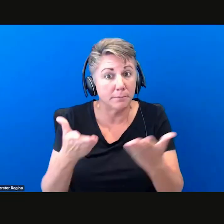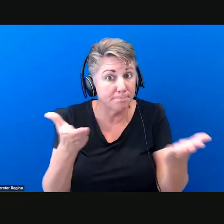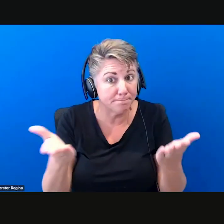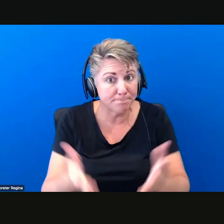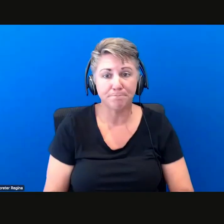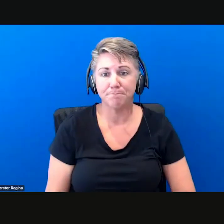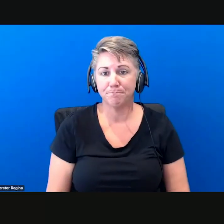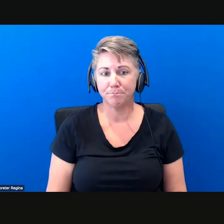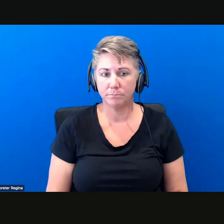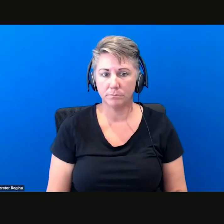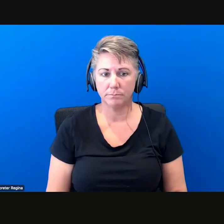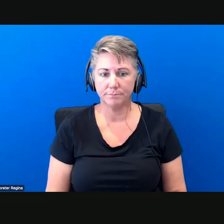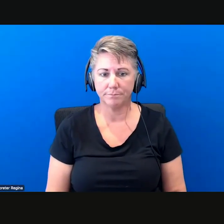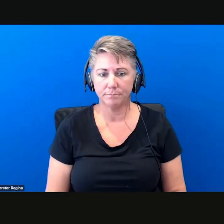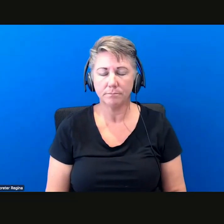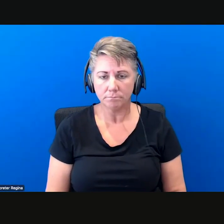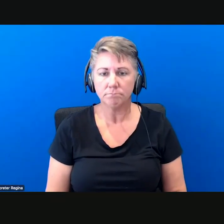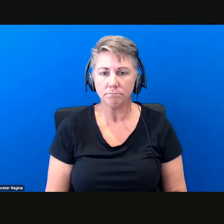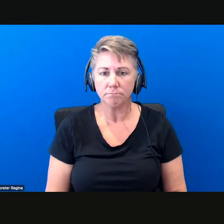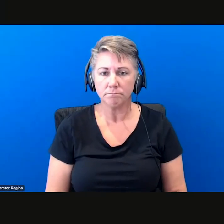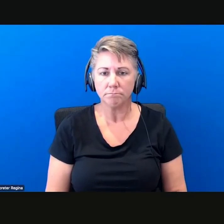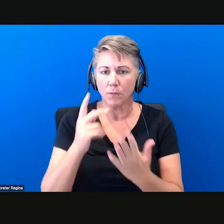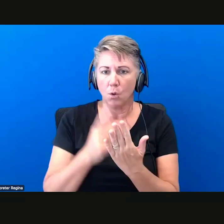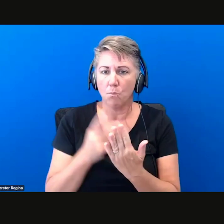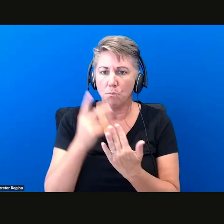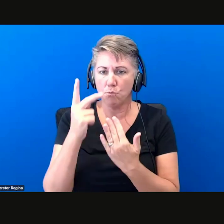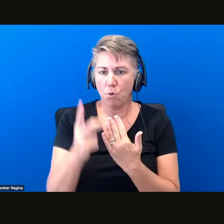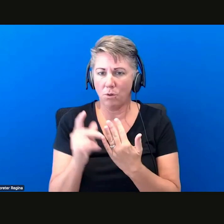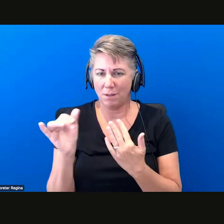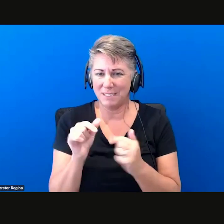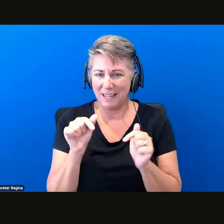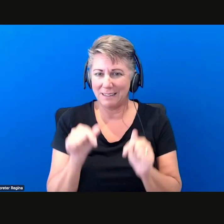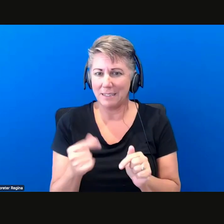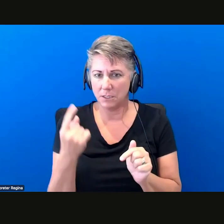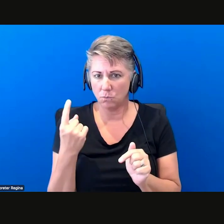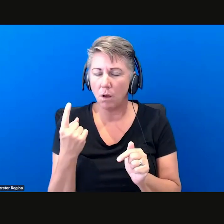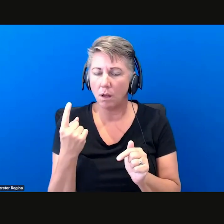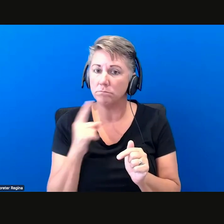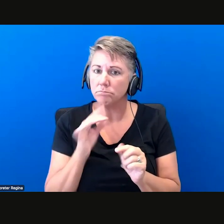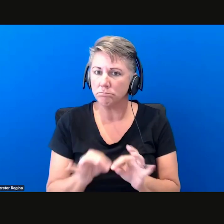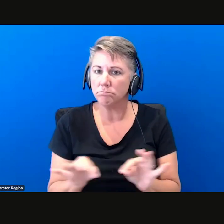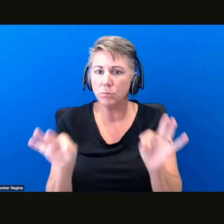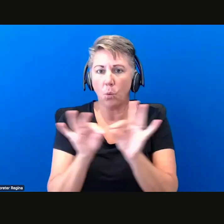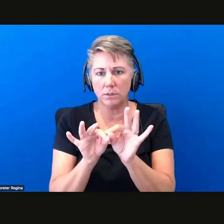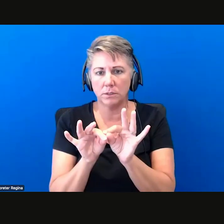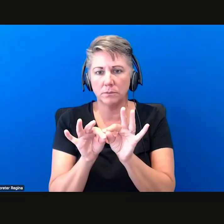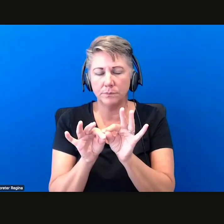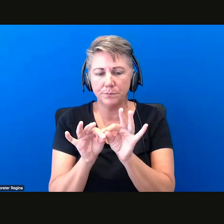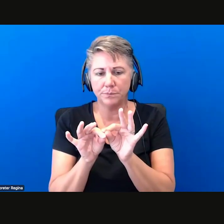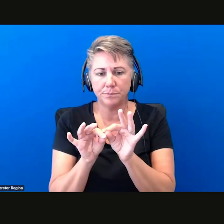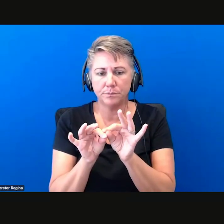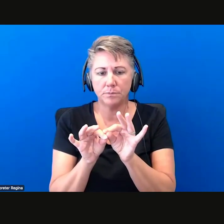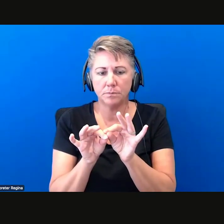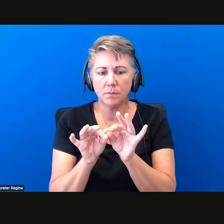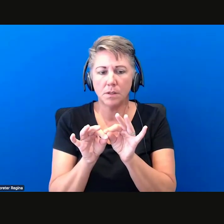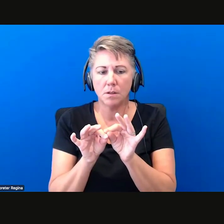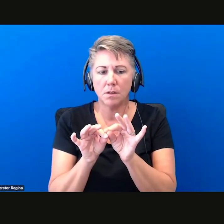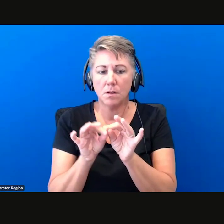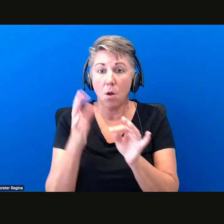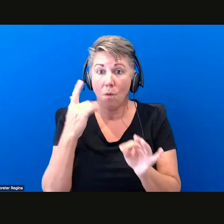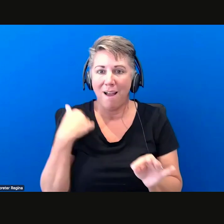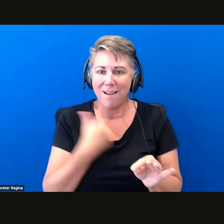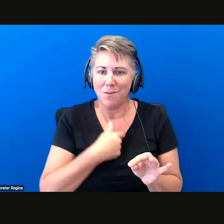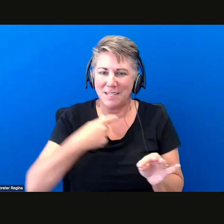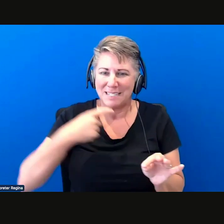the programs like ahuahe inoa is is are really important because they uh we need to have more of